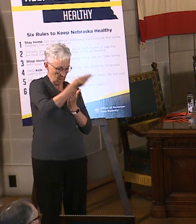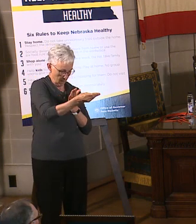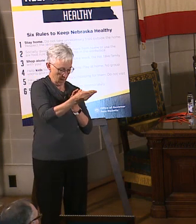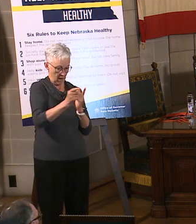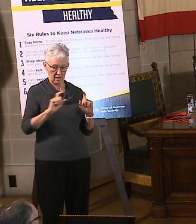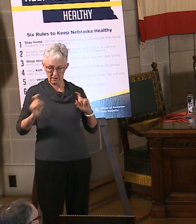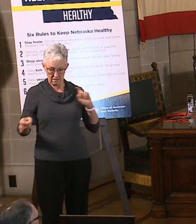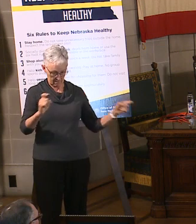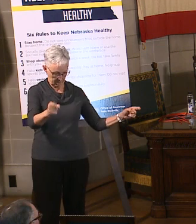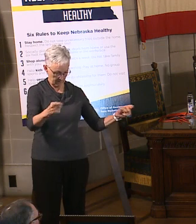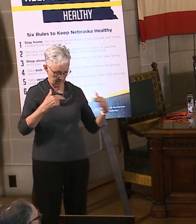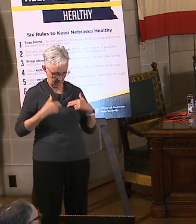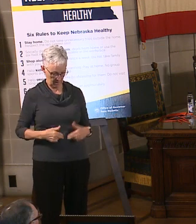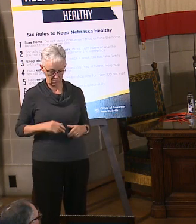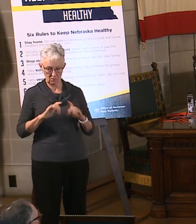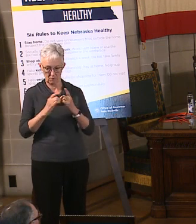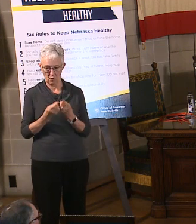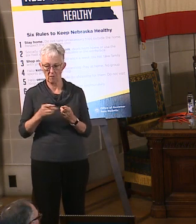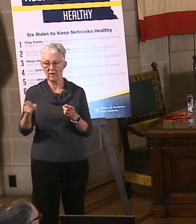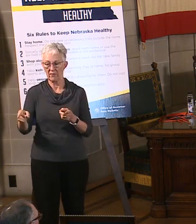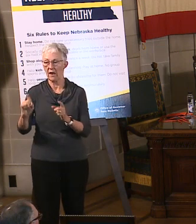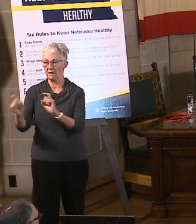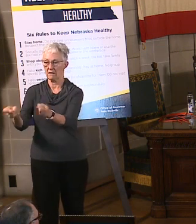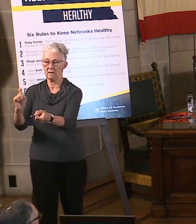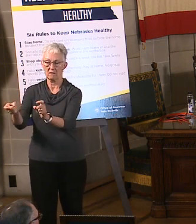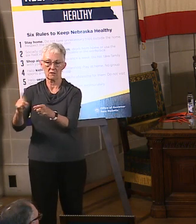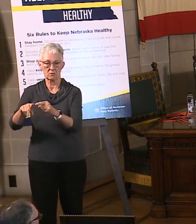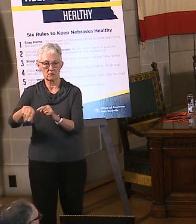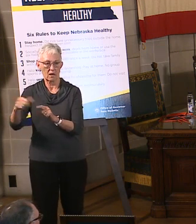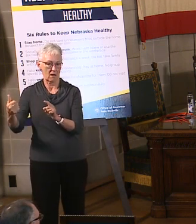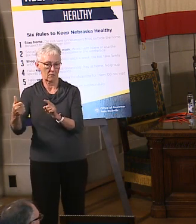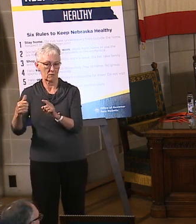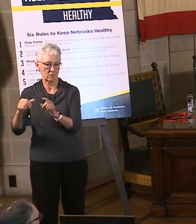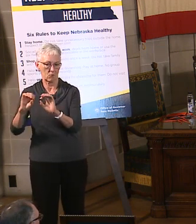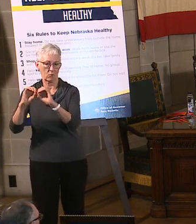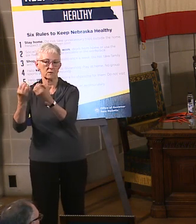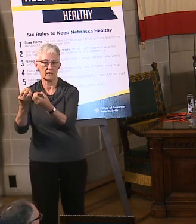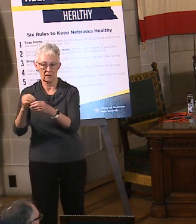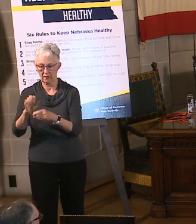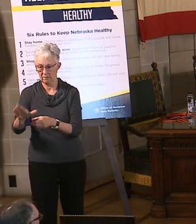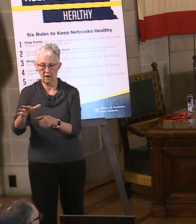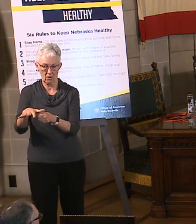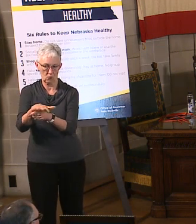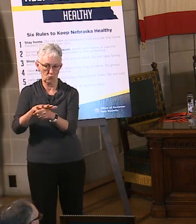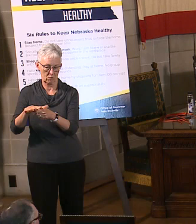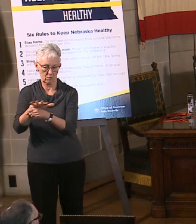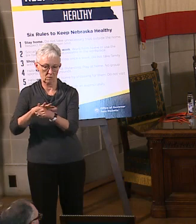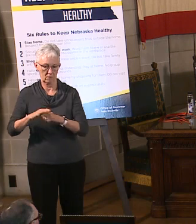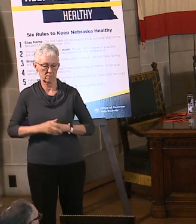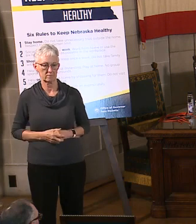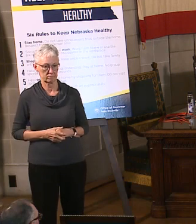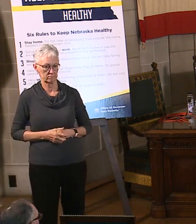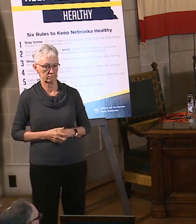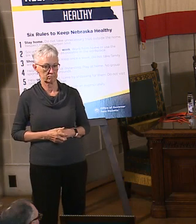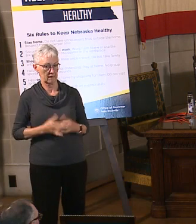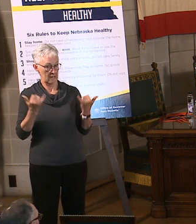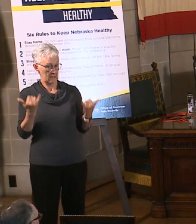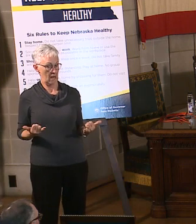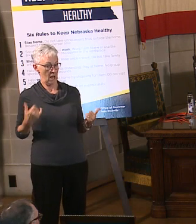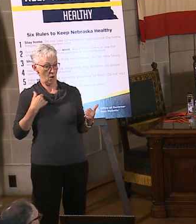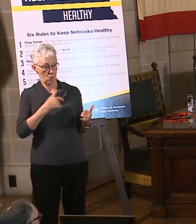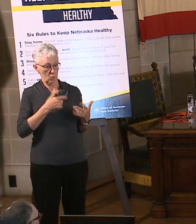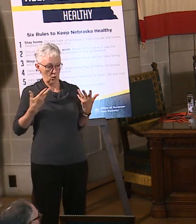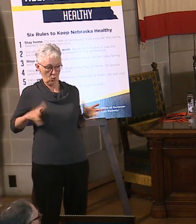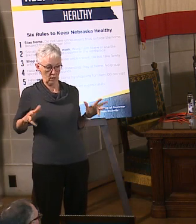short of PPE. So that's how that program works. We now have 60 to 90 days of PPE on hand for